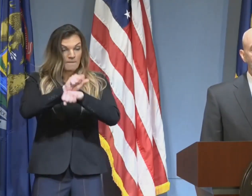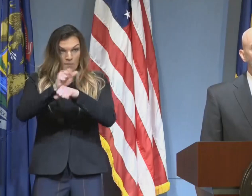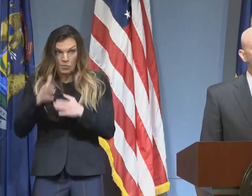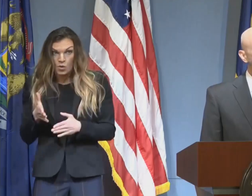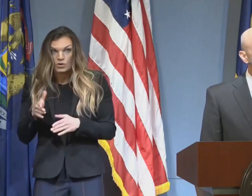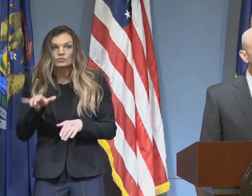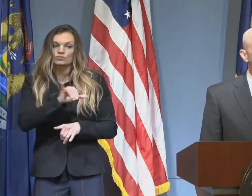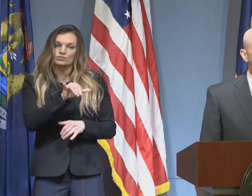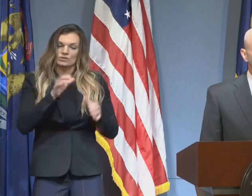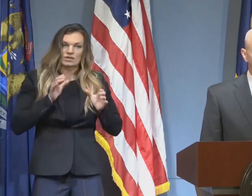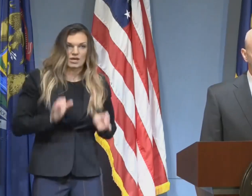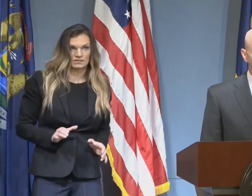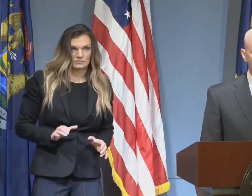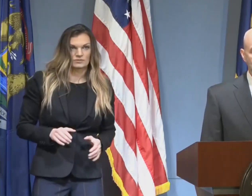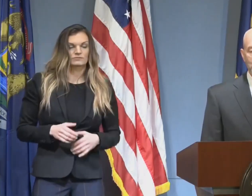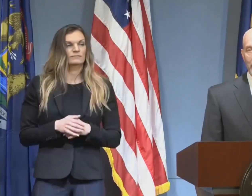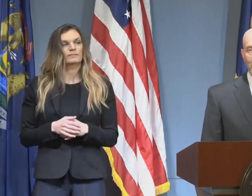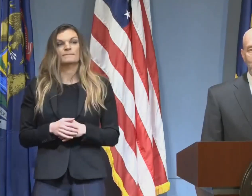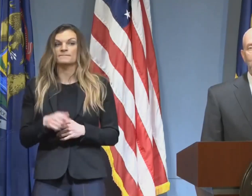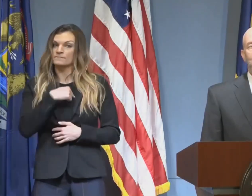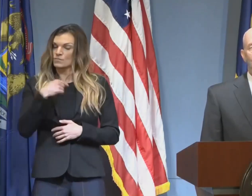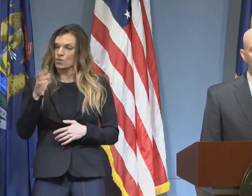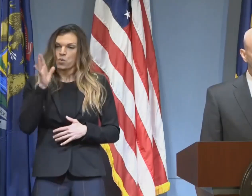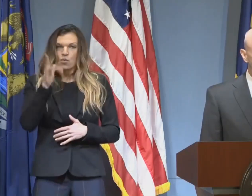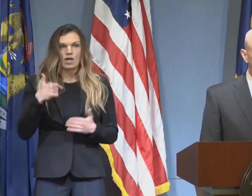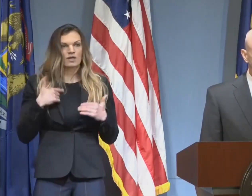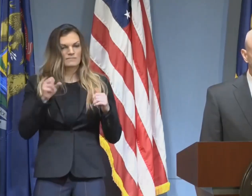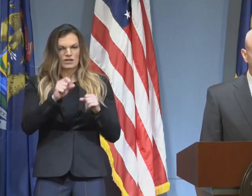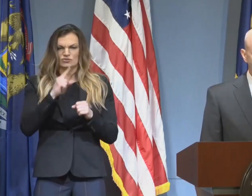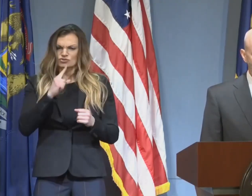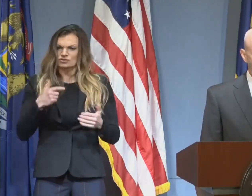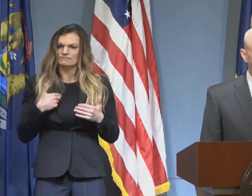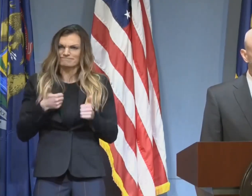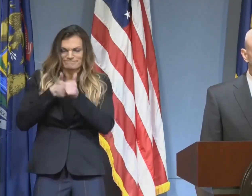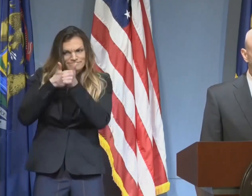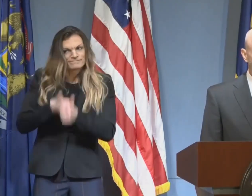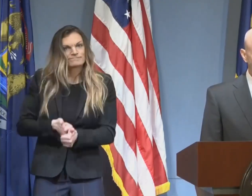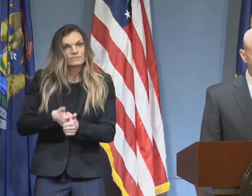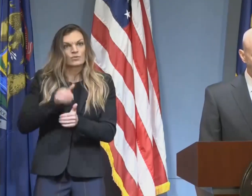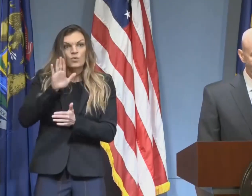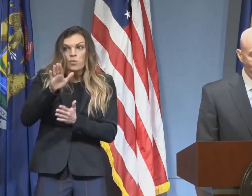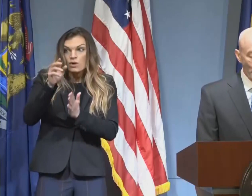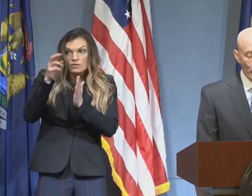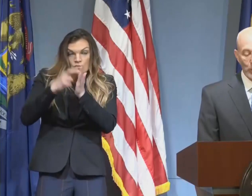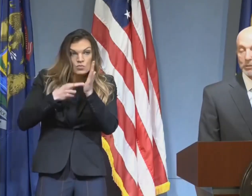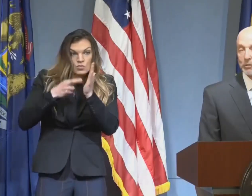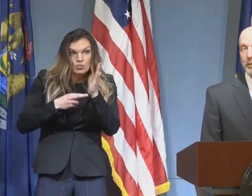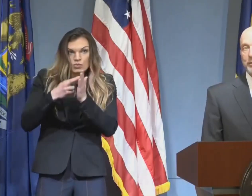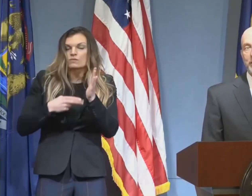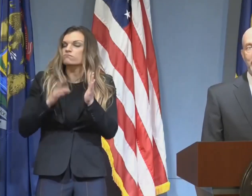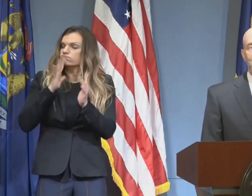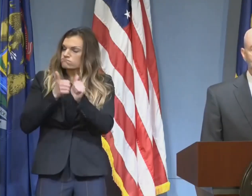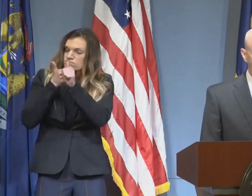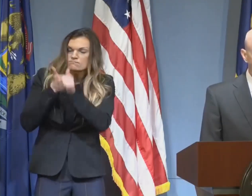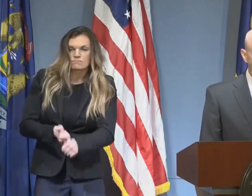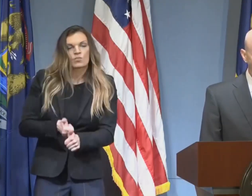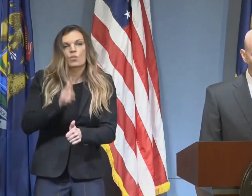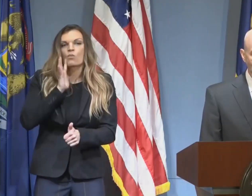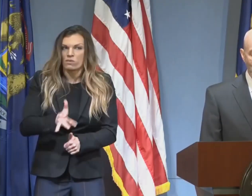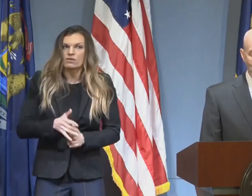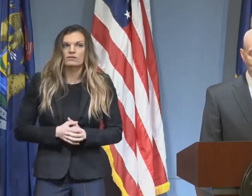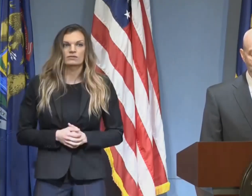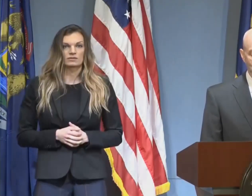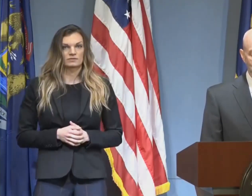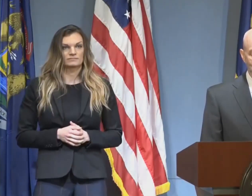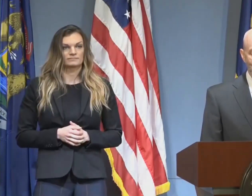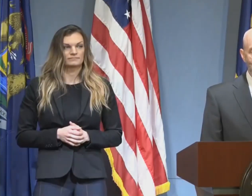We will go above and beyond all recommended safety protocols. We also understand how